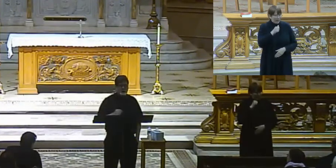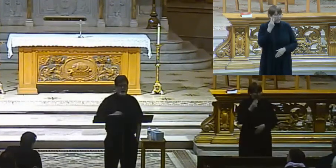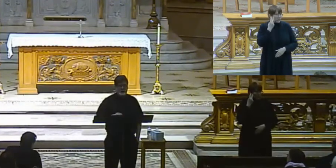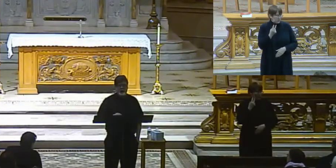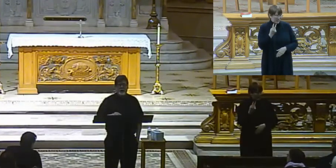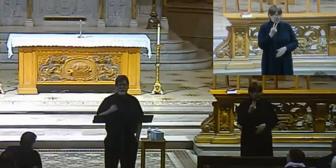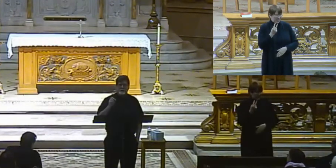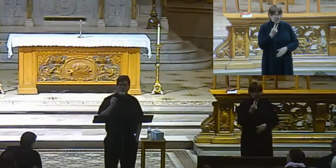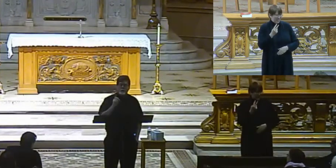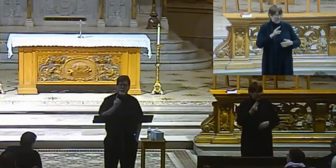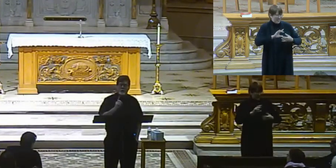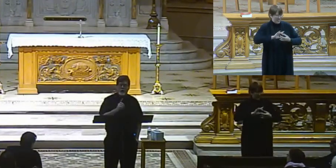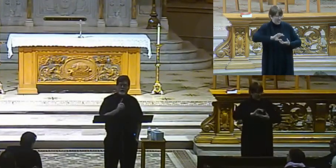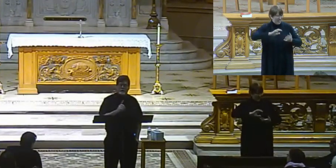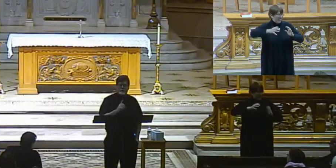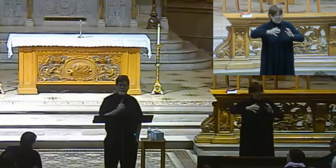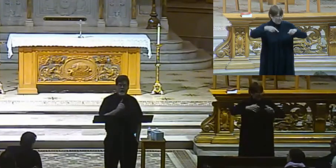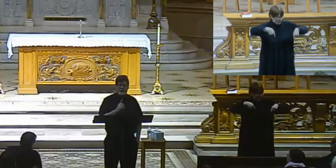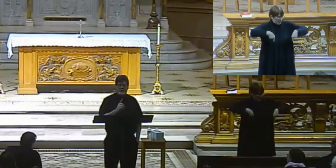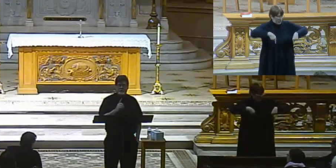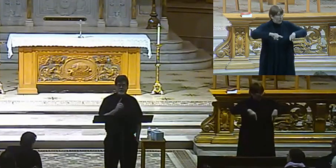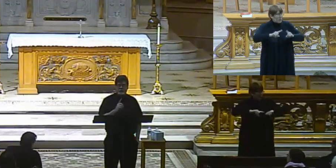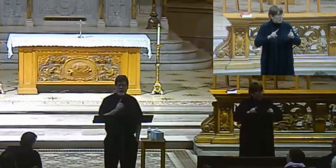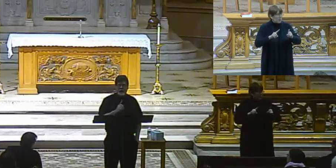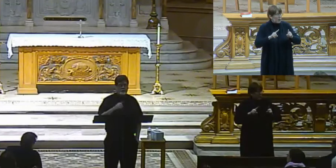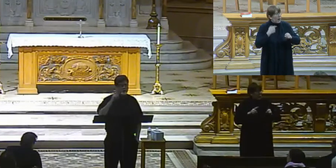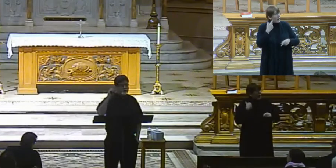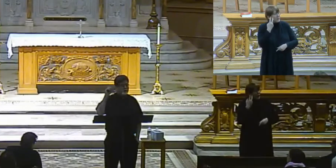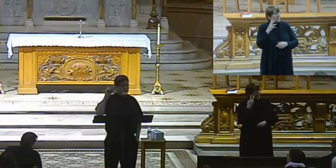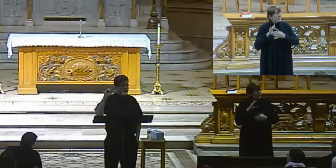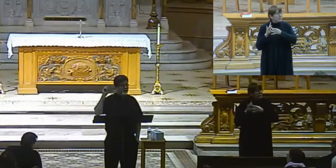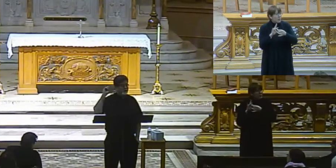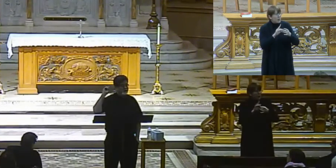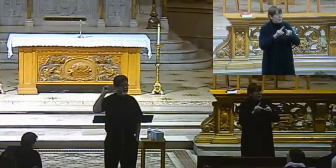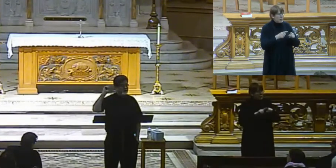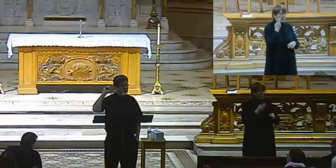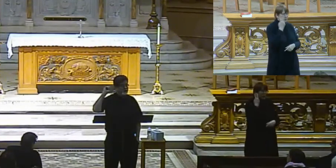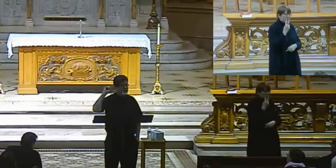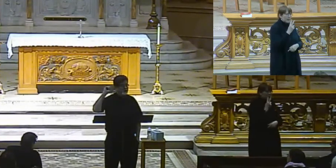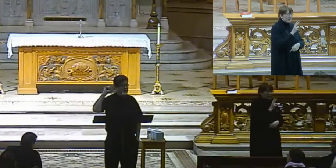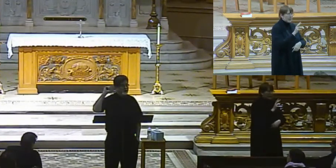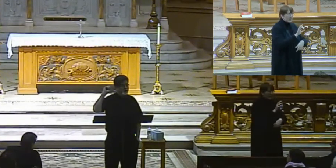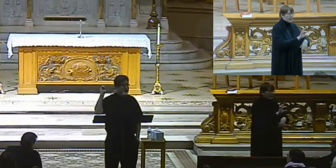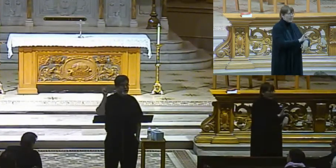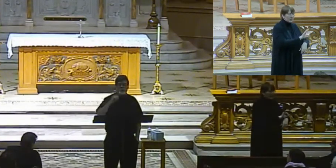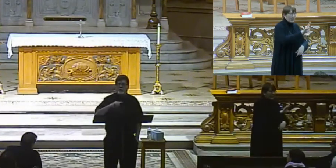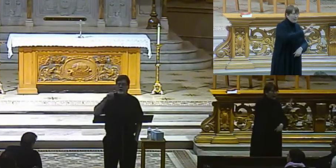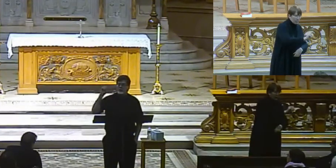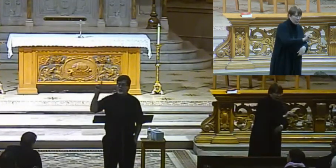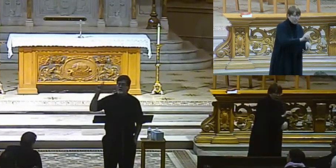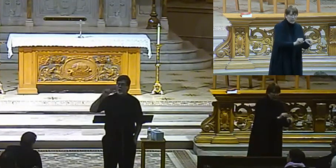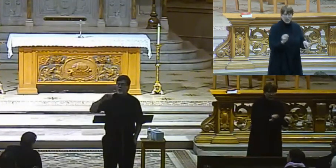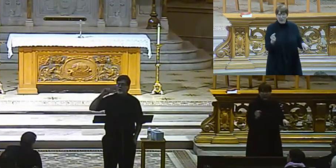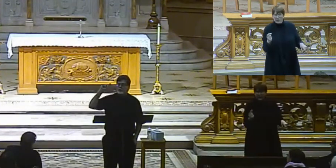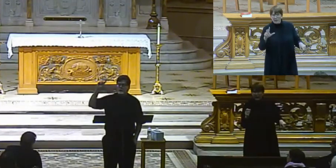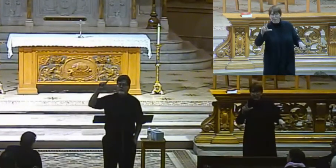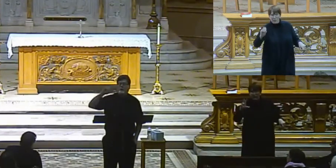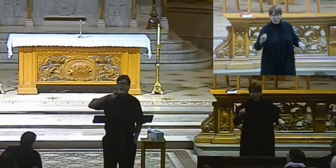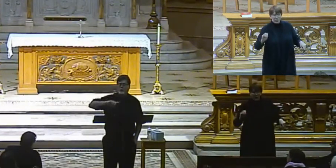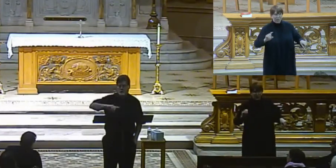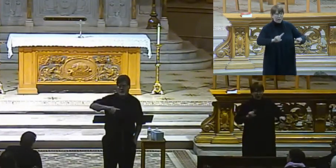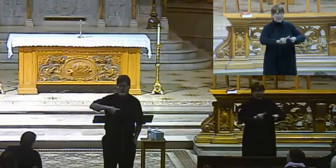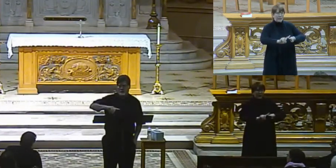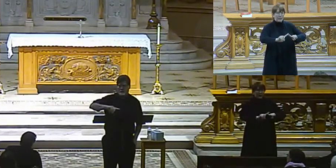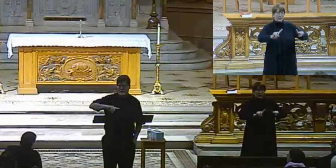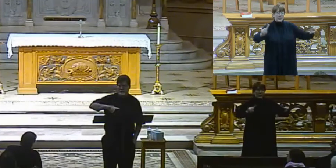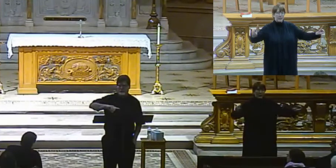diversity here. But if you go to our 930 Mass and then you go to our 1130 Mass, all right, you are in two totally different